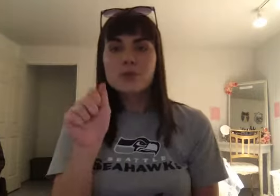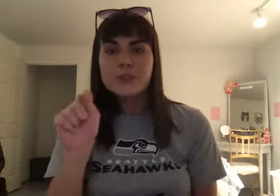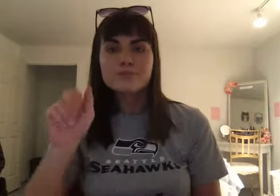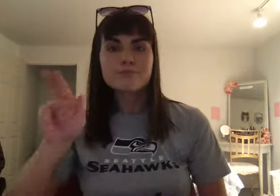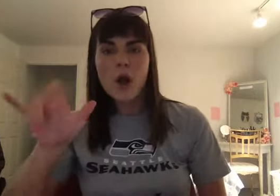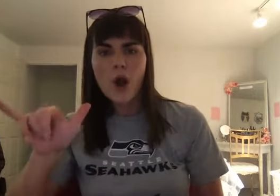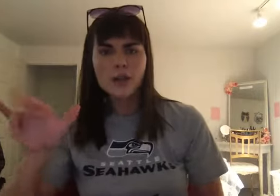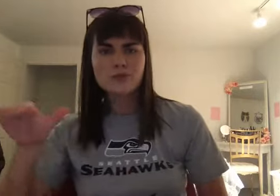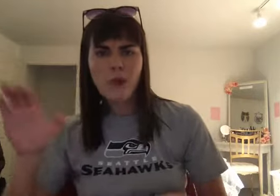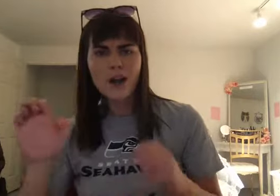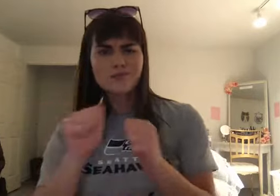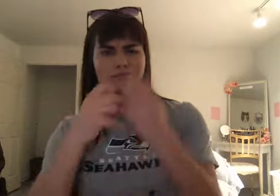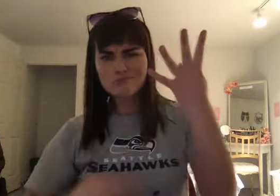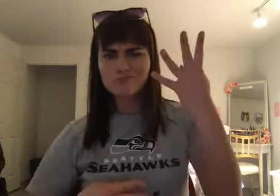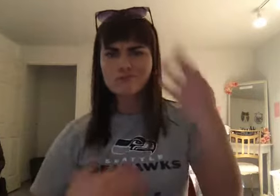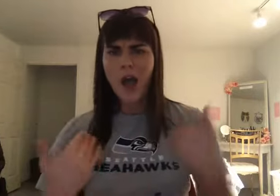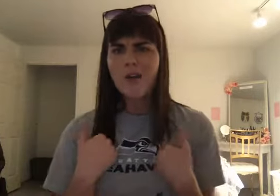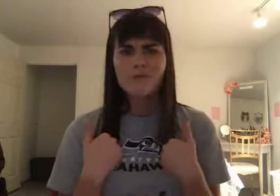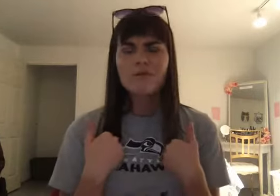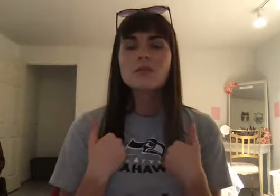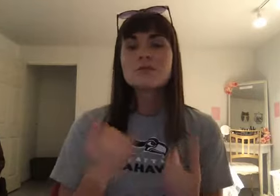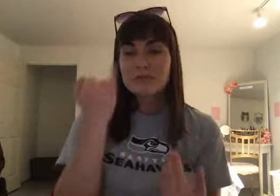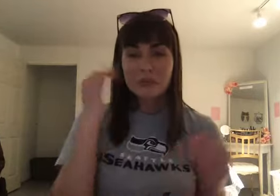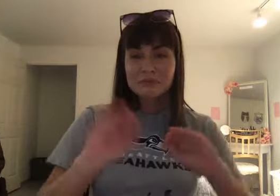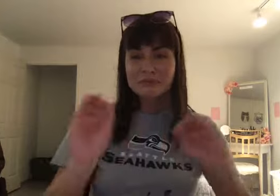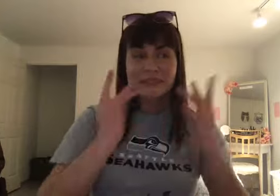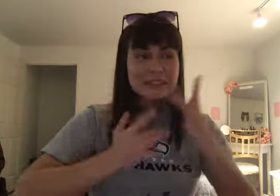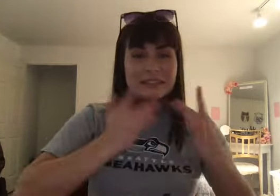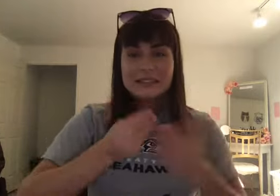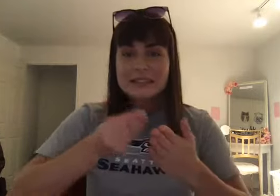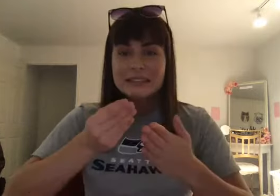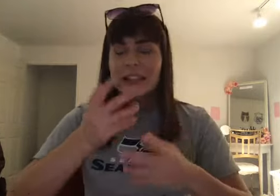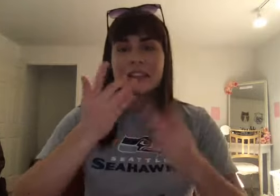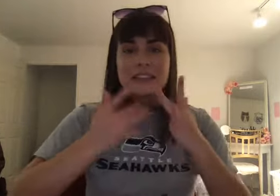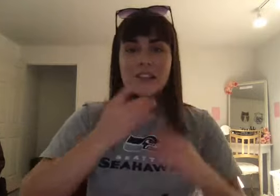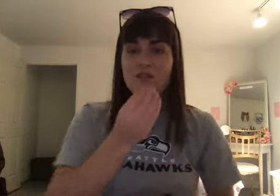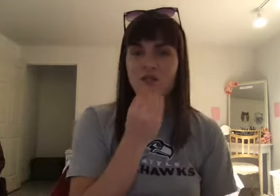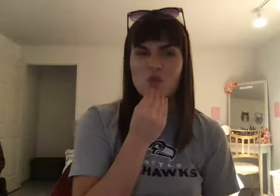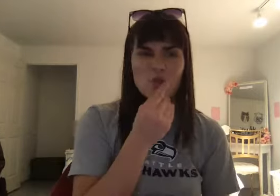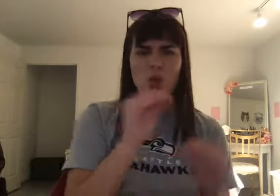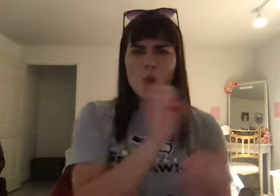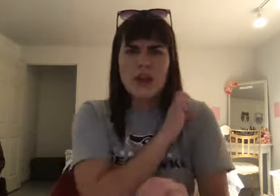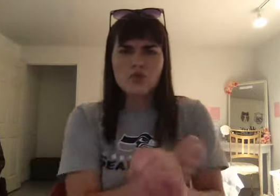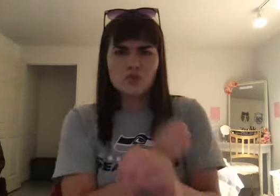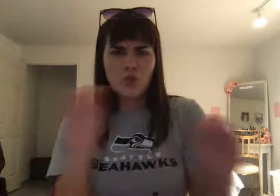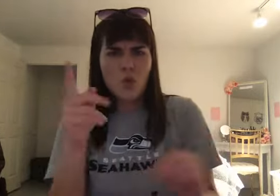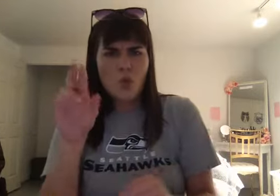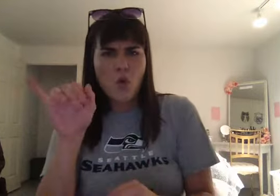if you don't have a very strong food source that can give you a lot of energy and protein, civilizations won't endure because they don't have the proper